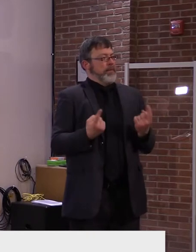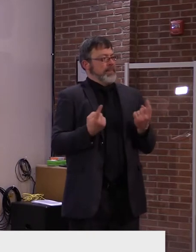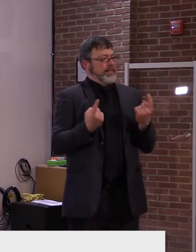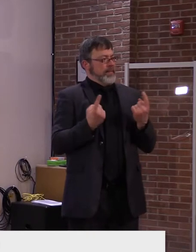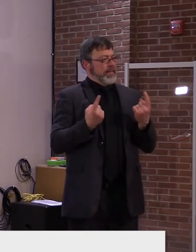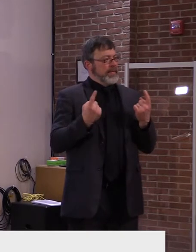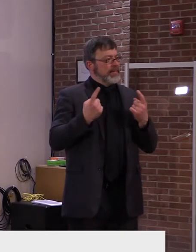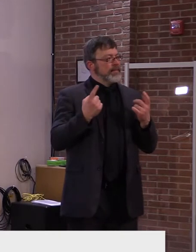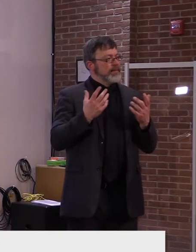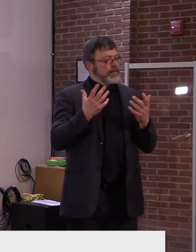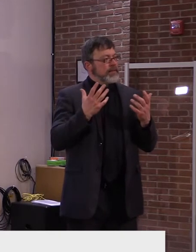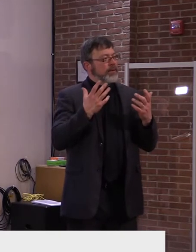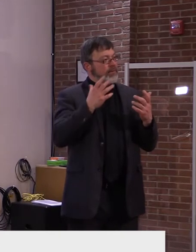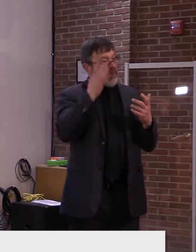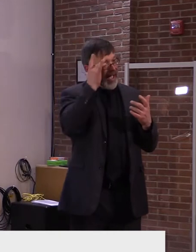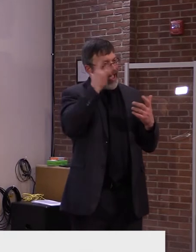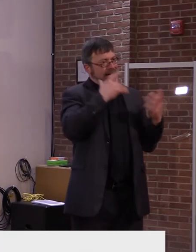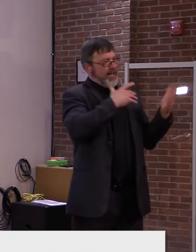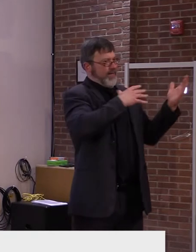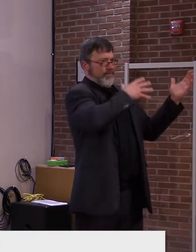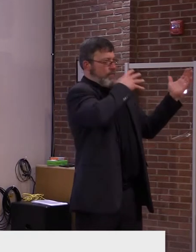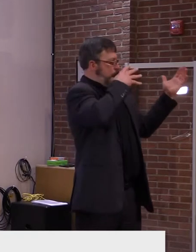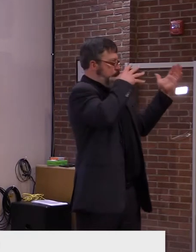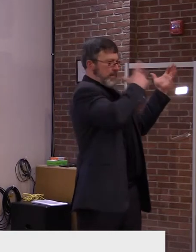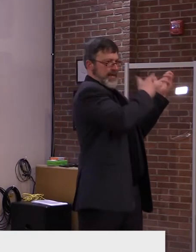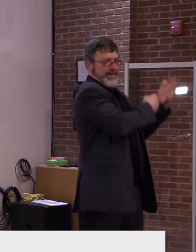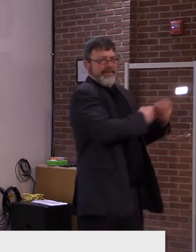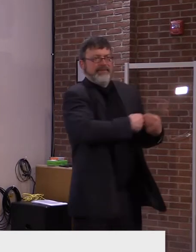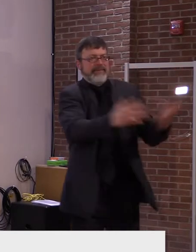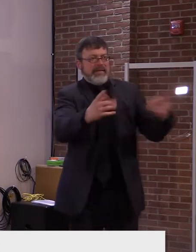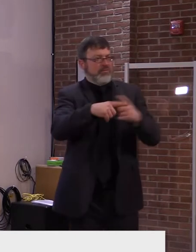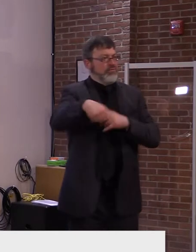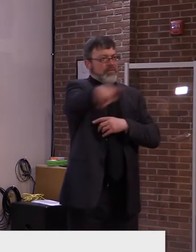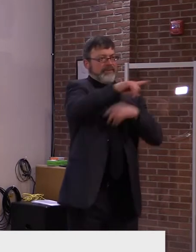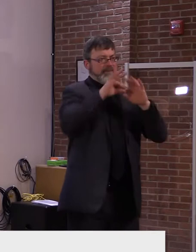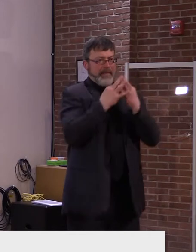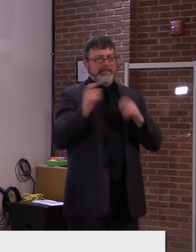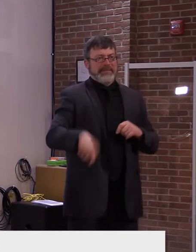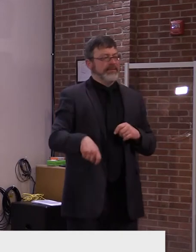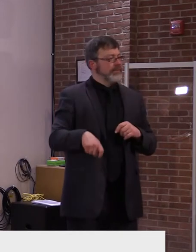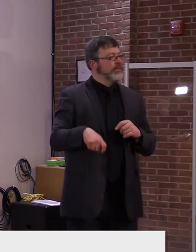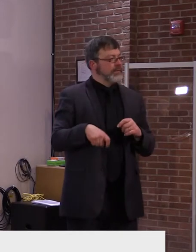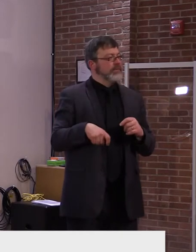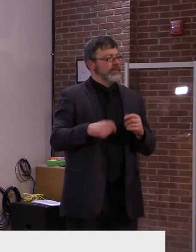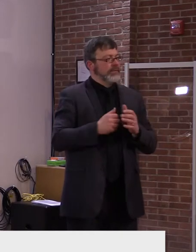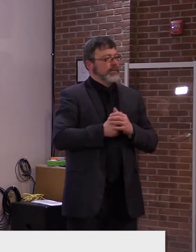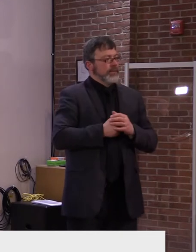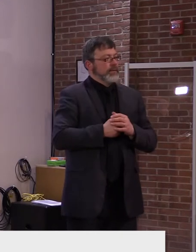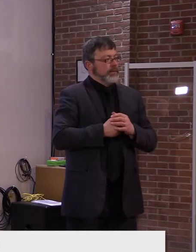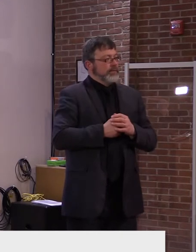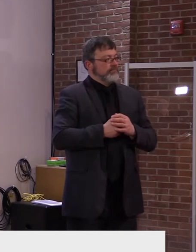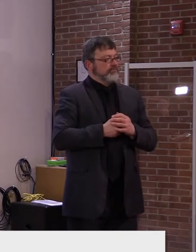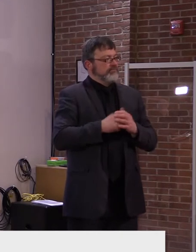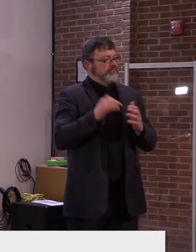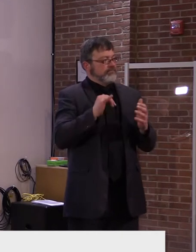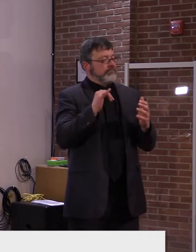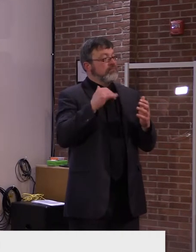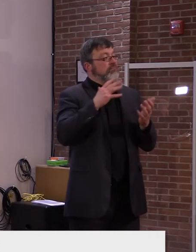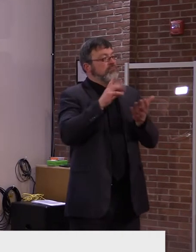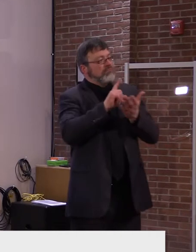food to vermonters. In the coming weeks, we will intervene and work with the with the USDA